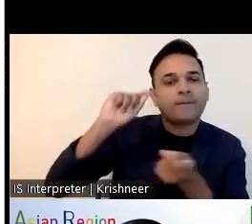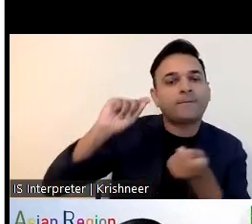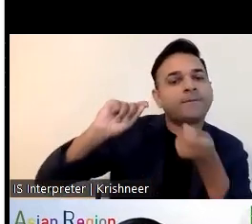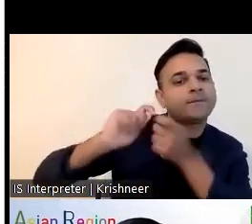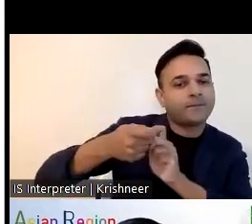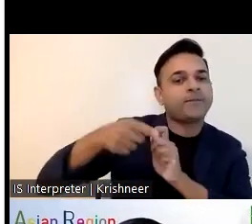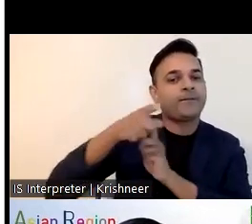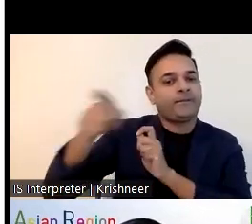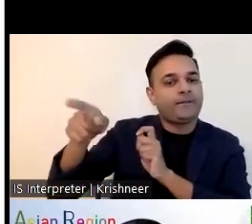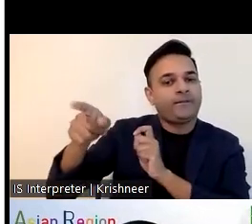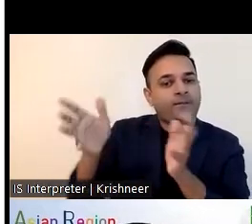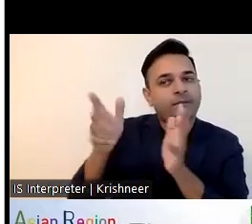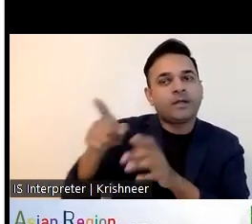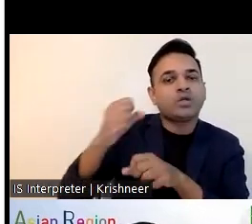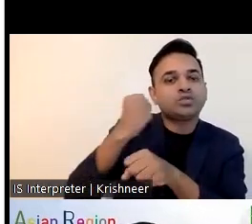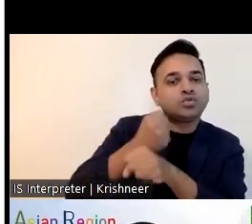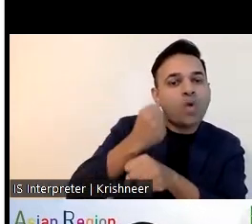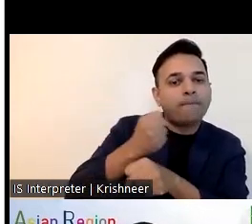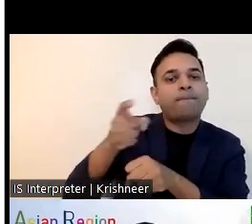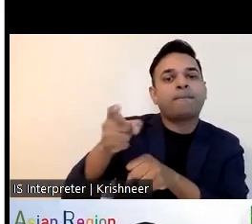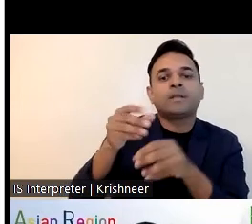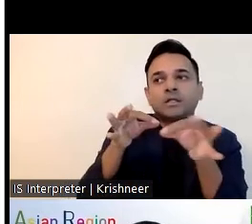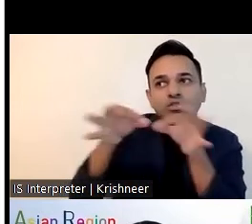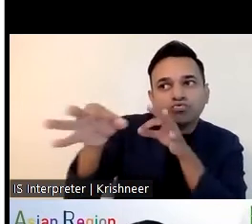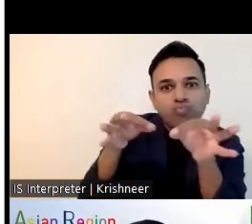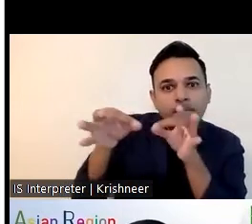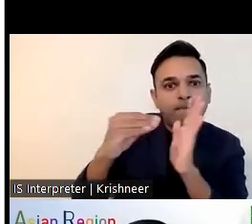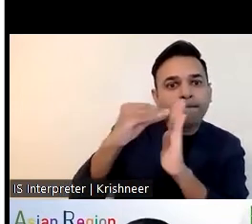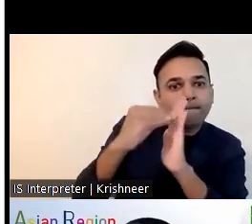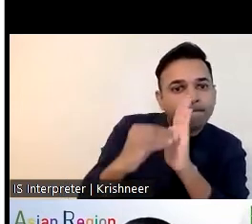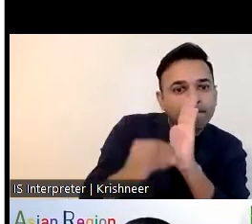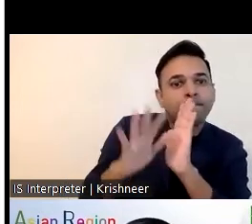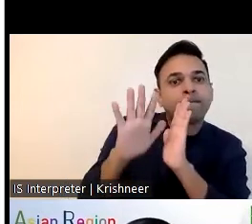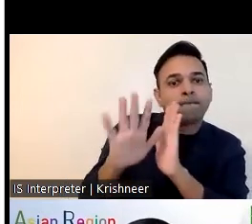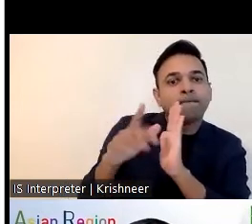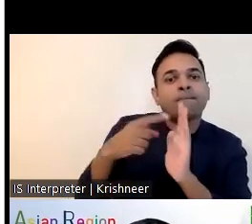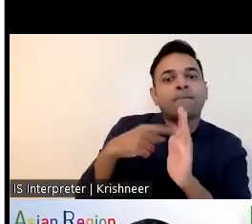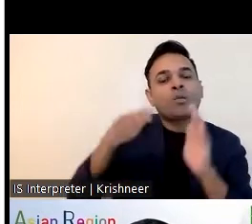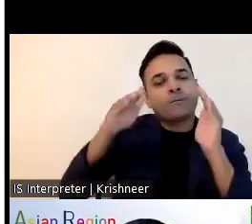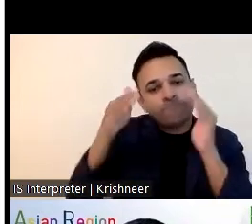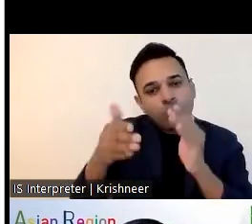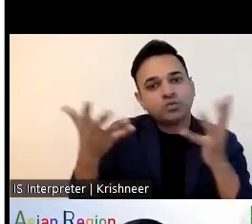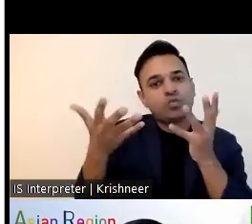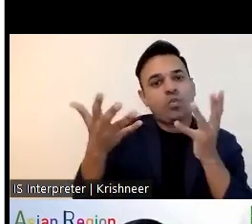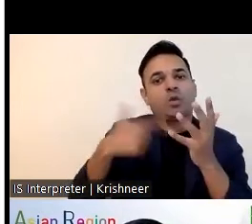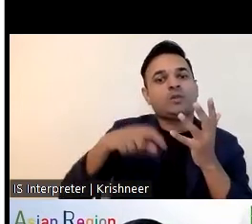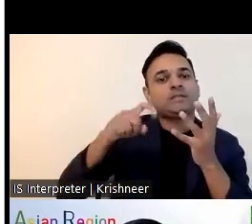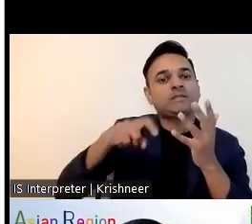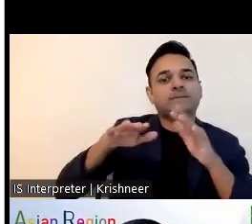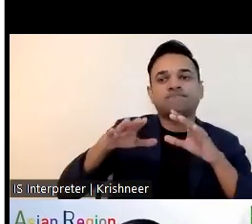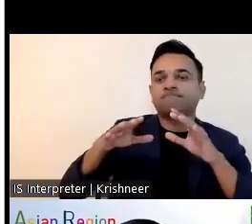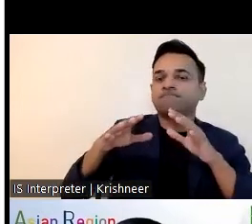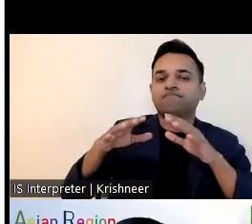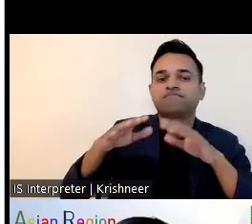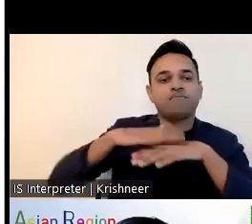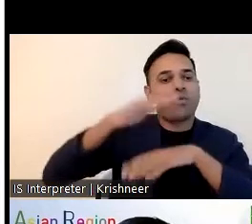market-oriented skills for the personal disabilities uh we the government need to bring the incentive provision